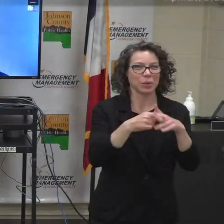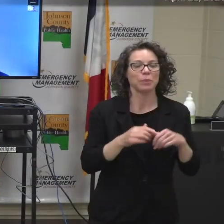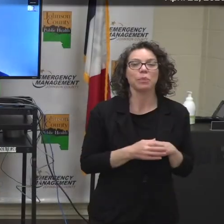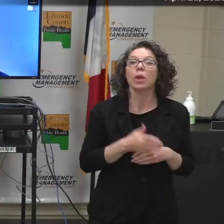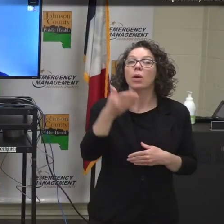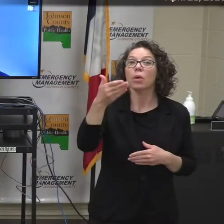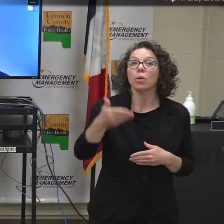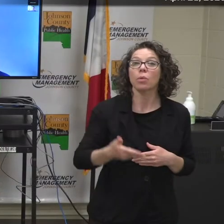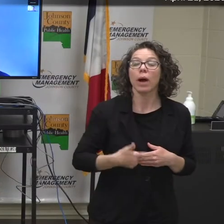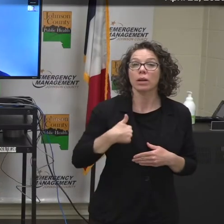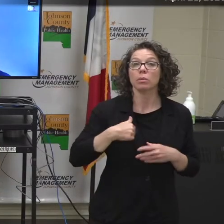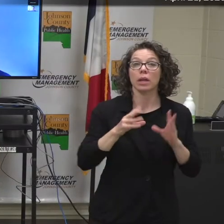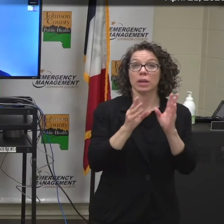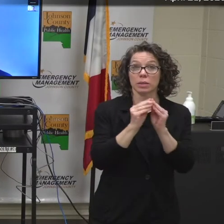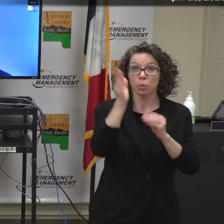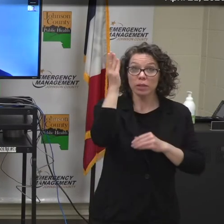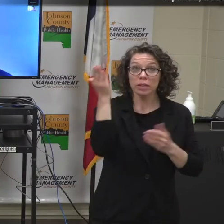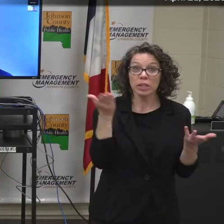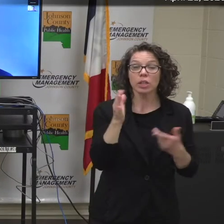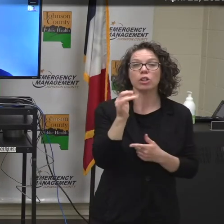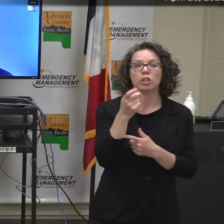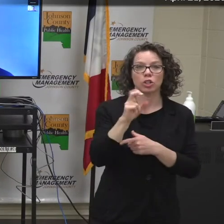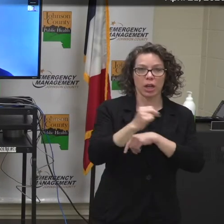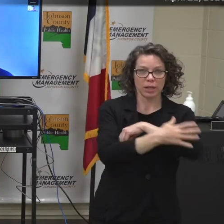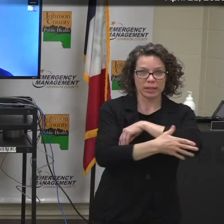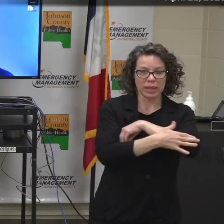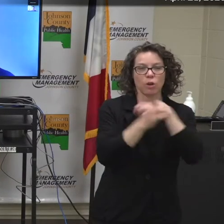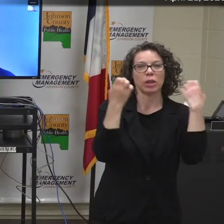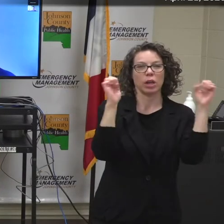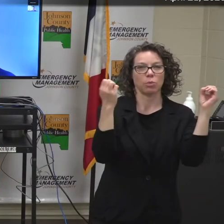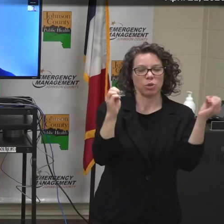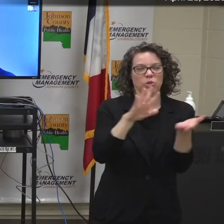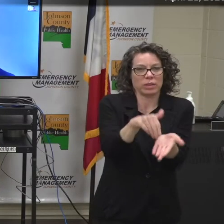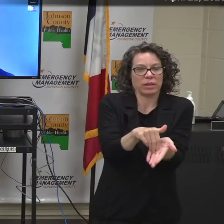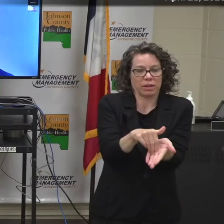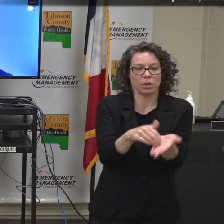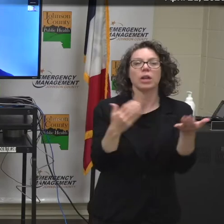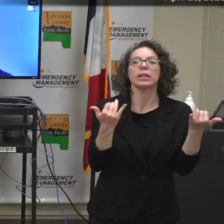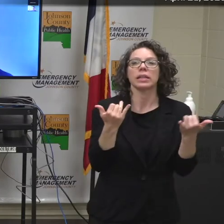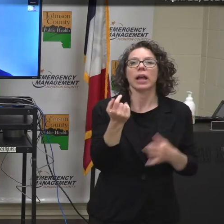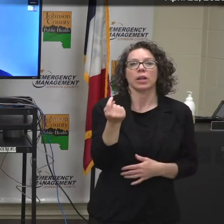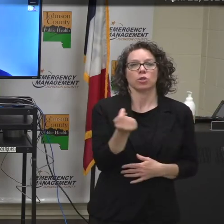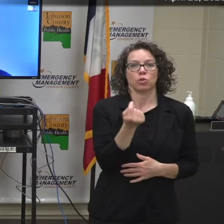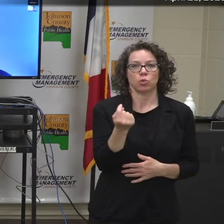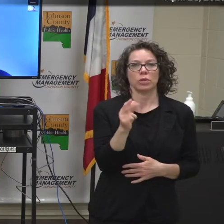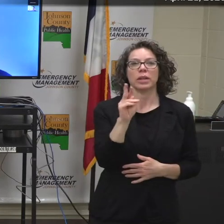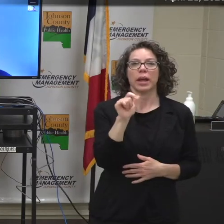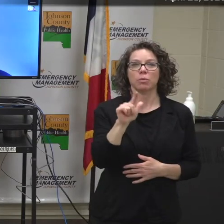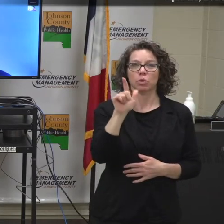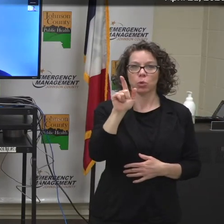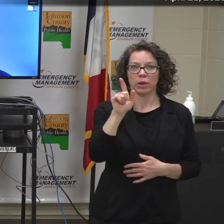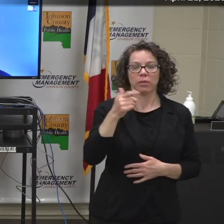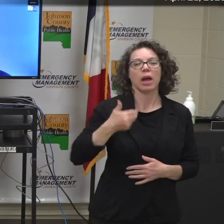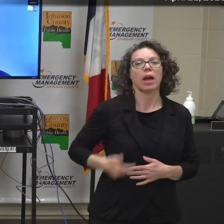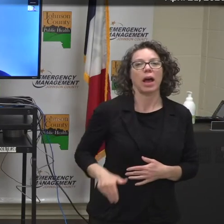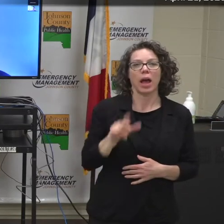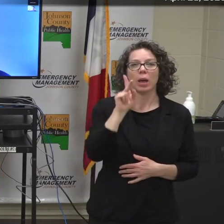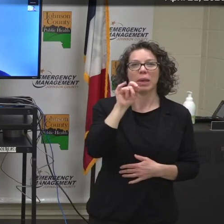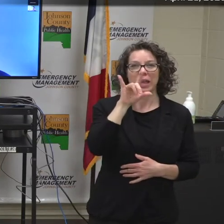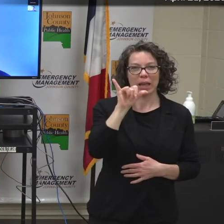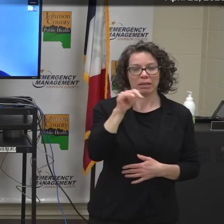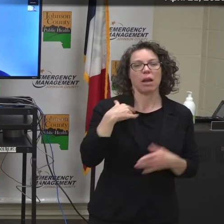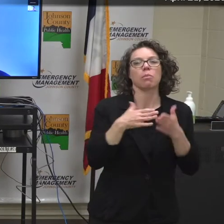Welcome to the press conference for the Johnson County Emergency Operations Center for Tuesday, April 21st. I'm Kelly Andreessen, Public